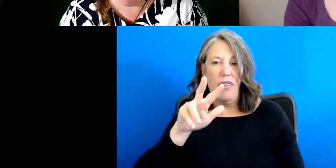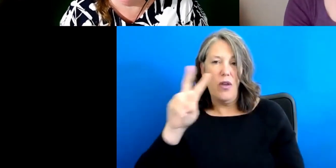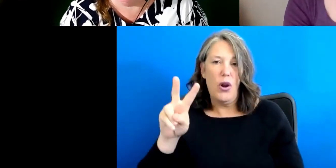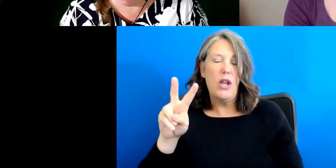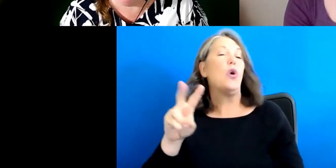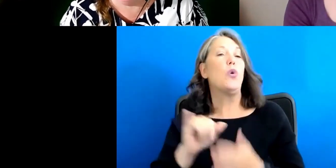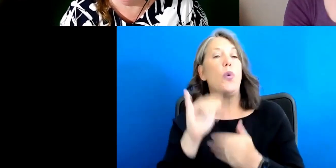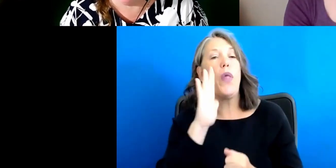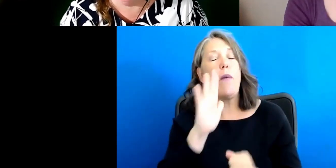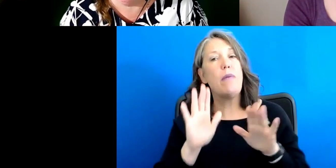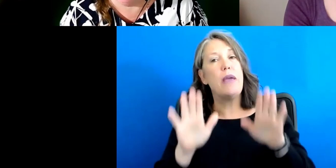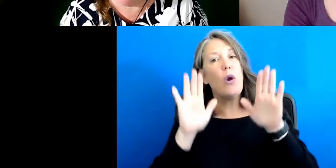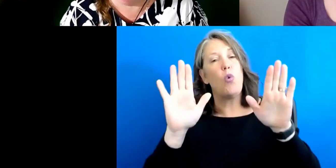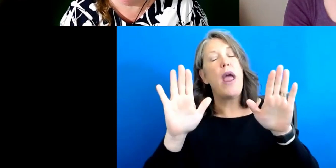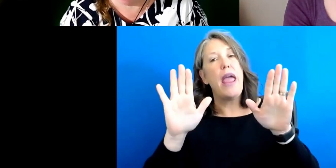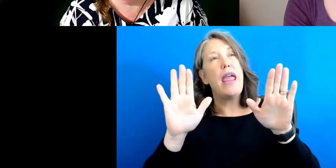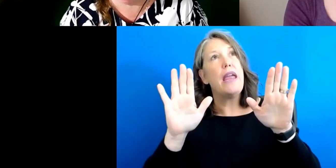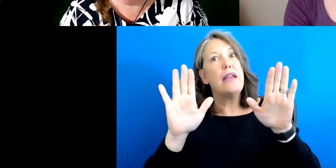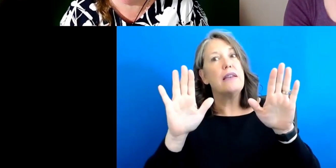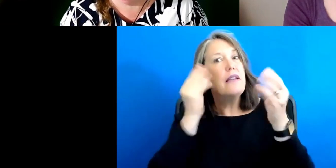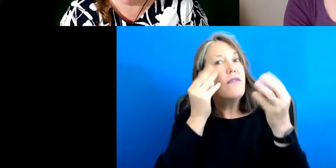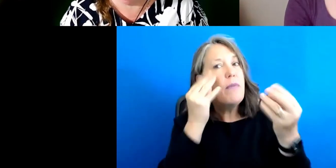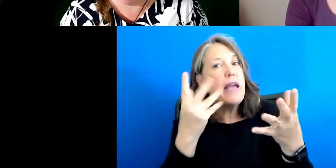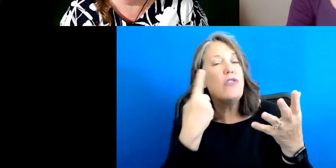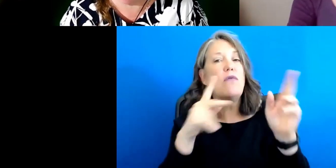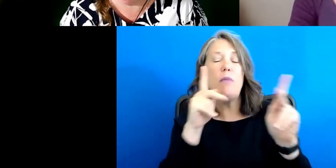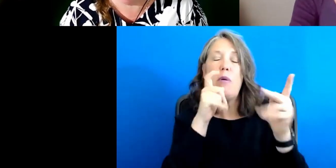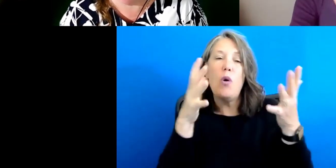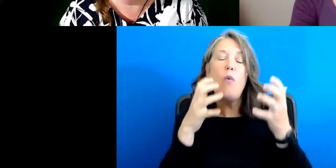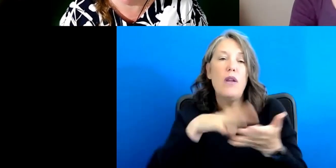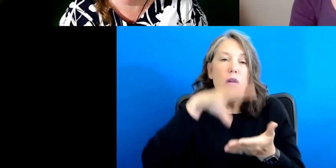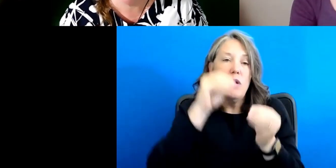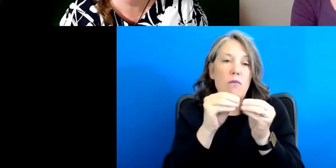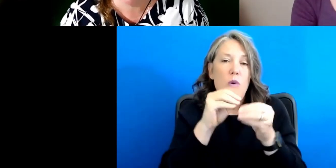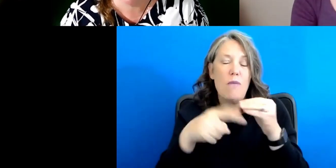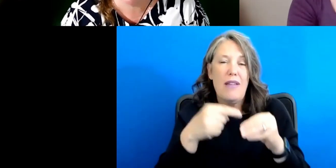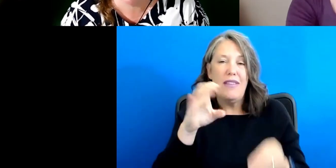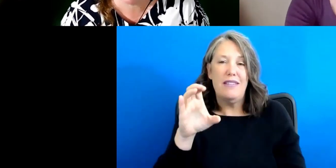that's going to be a great resource for anyone that learns, wants to learn more about the CRPD.